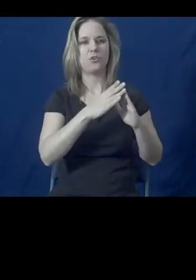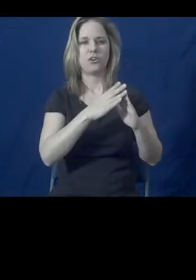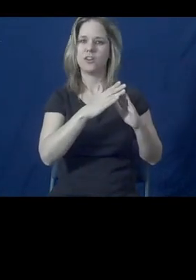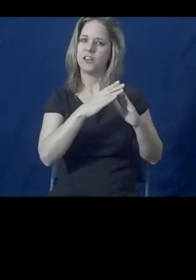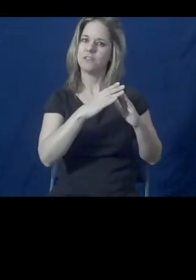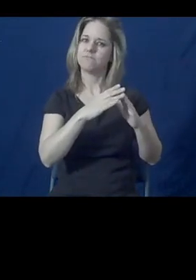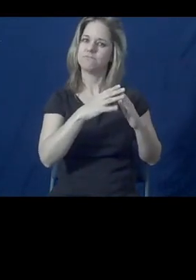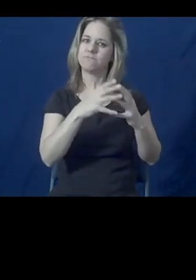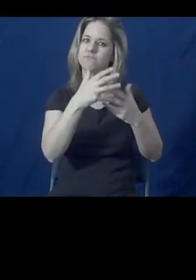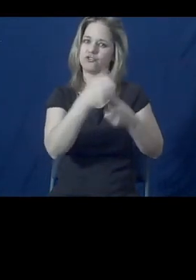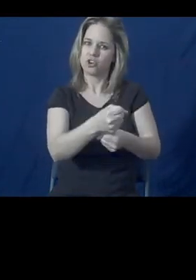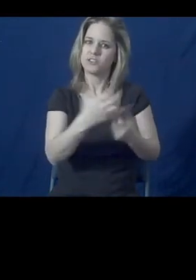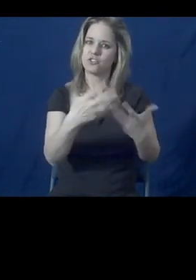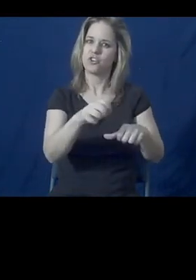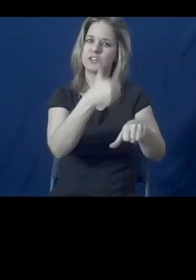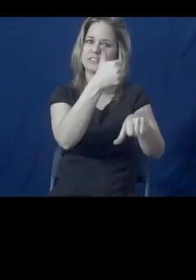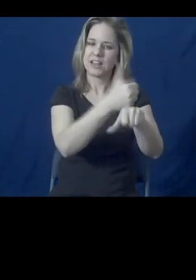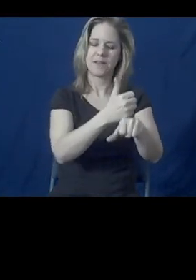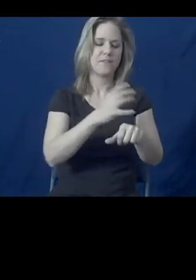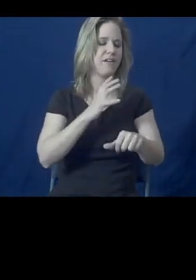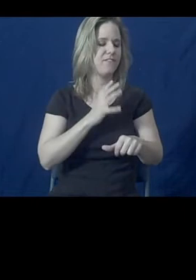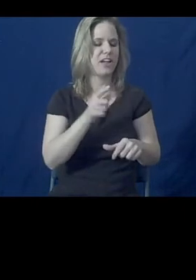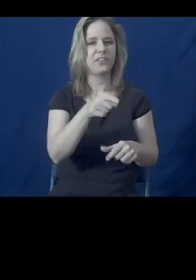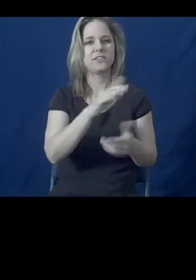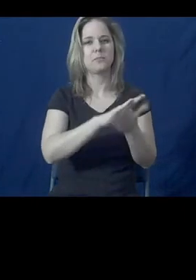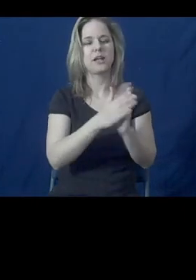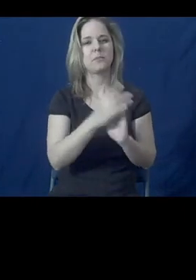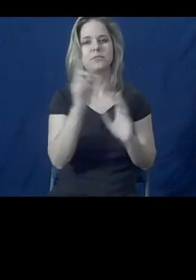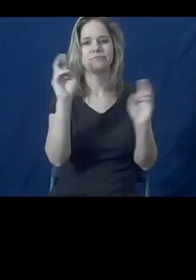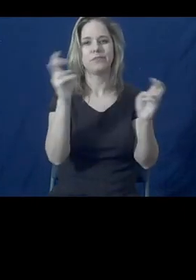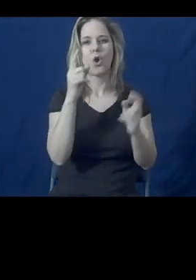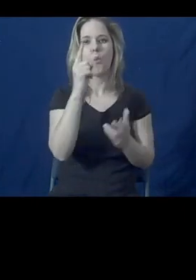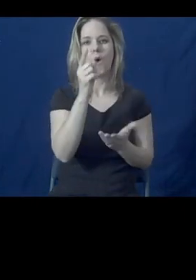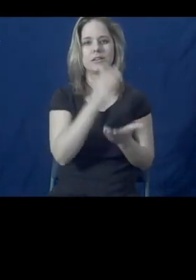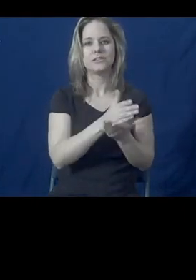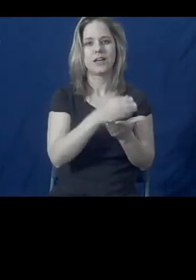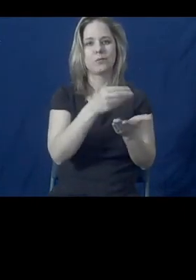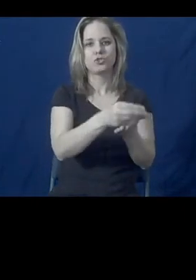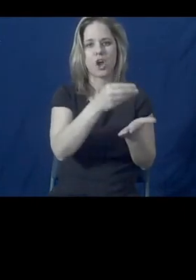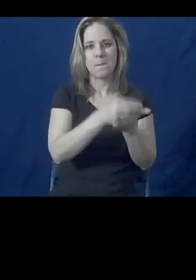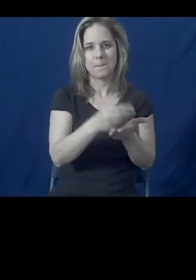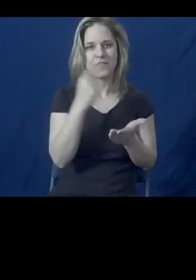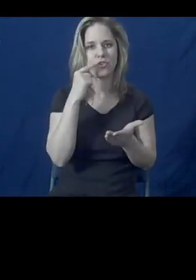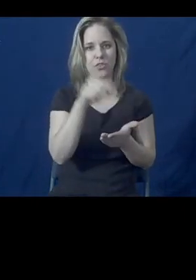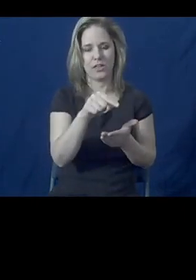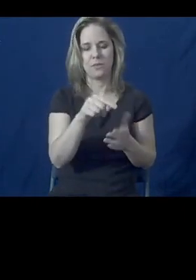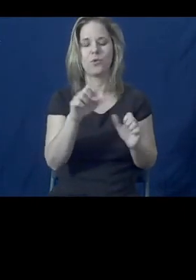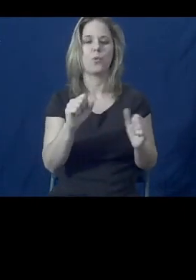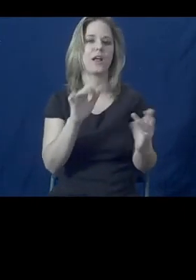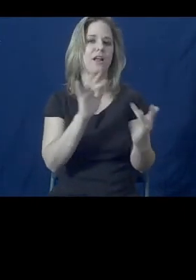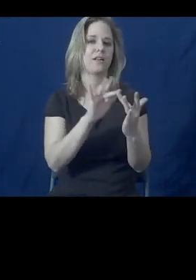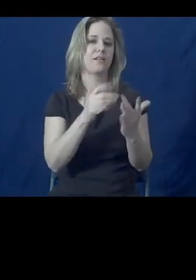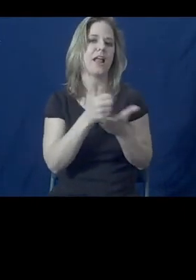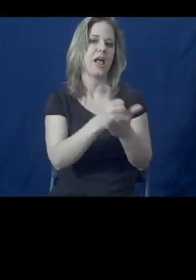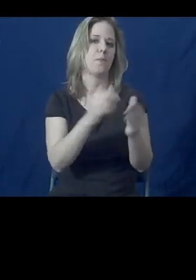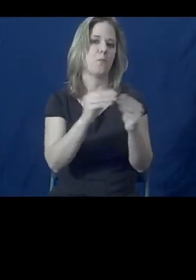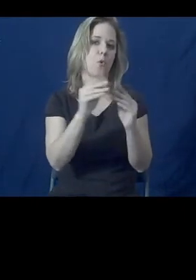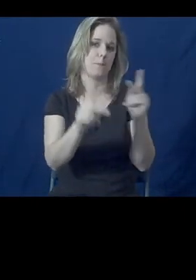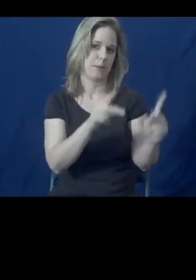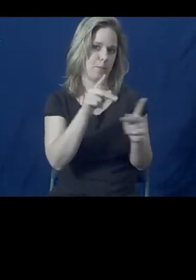of one-stop shopping approach, then we're more likely to connect with more folks that need help. So again,